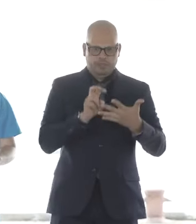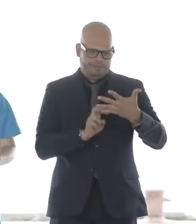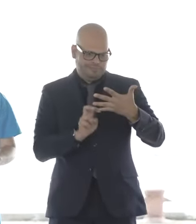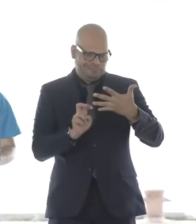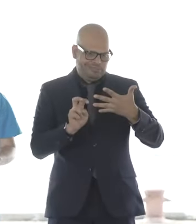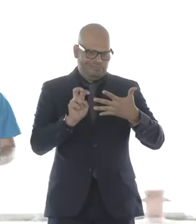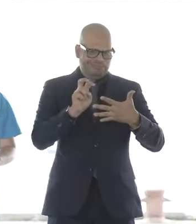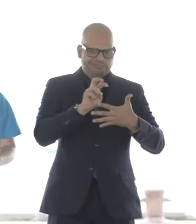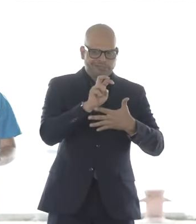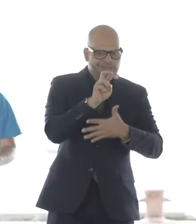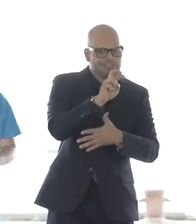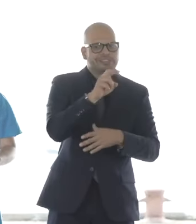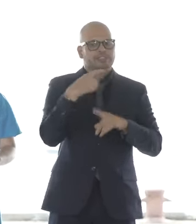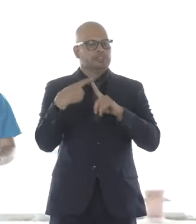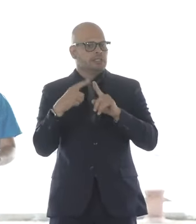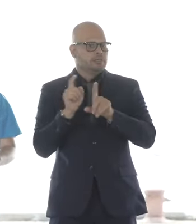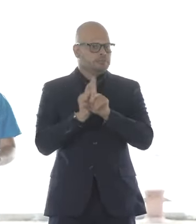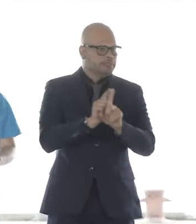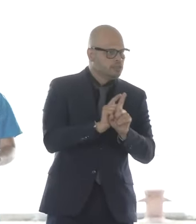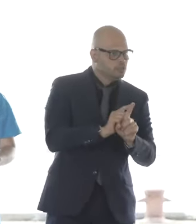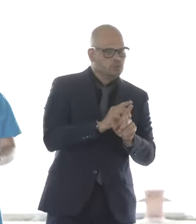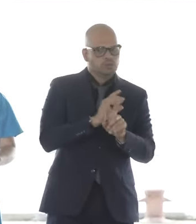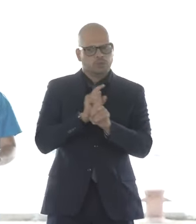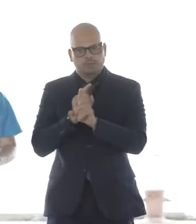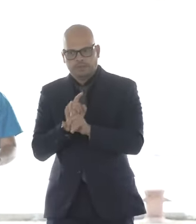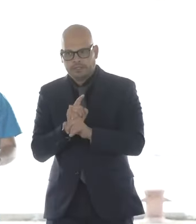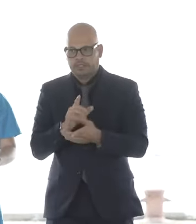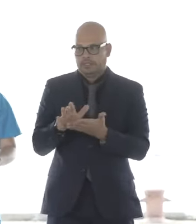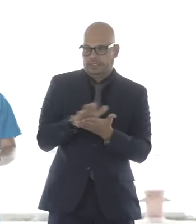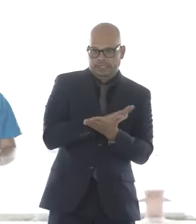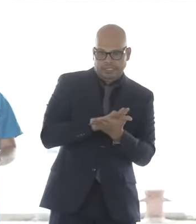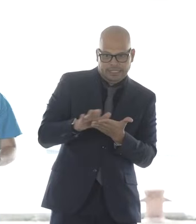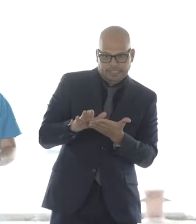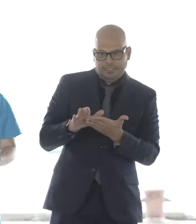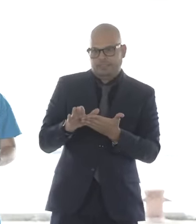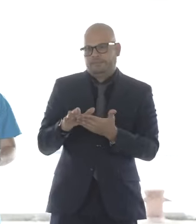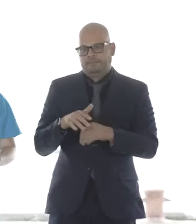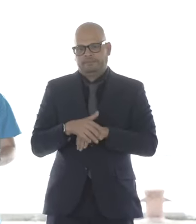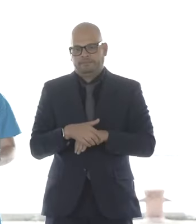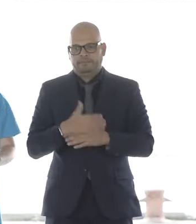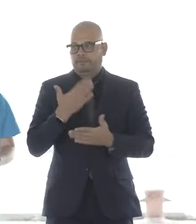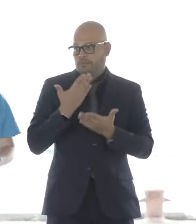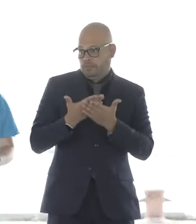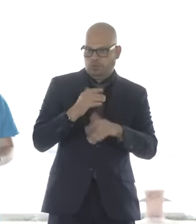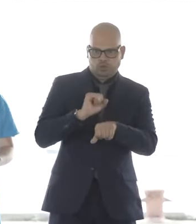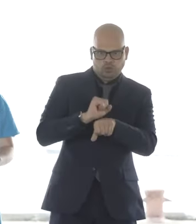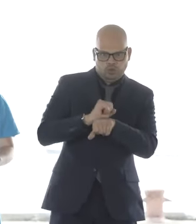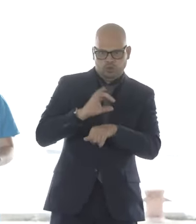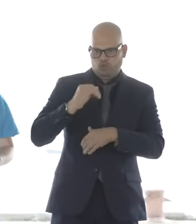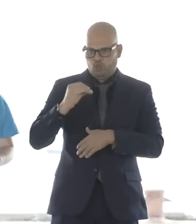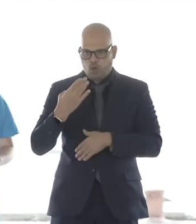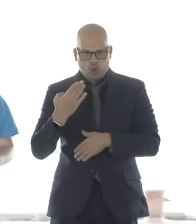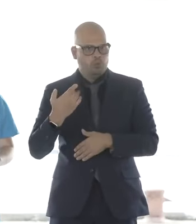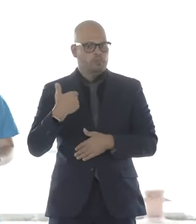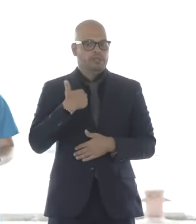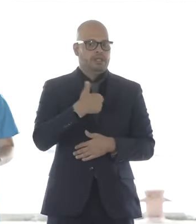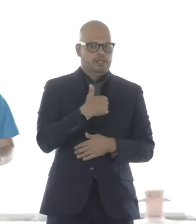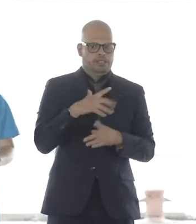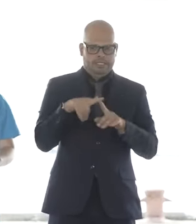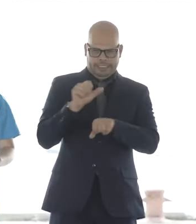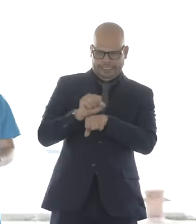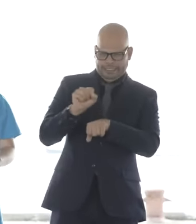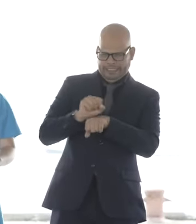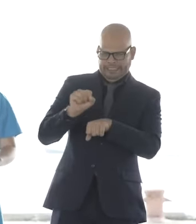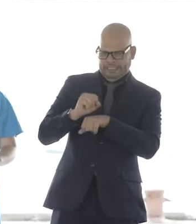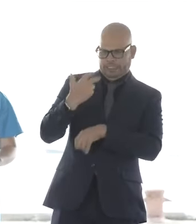and that language access was at the forefront. Since these efforts have begun, we have had three years of students from Salem and the